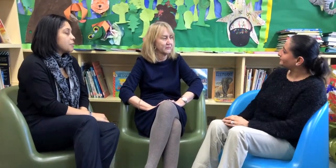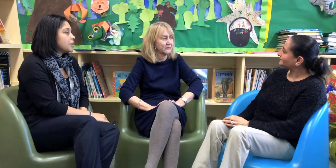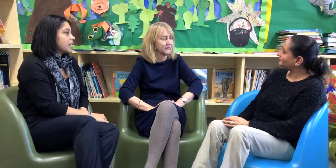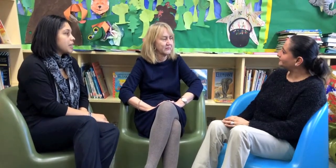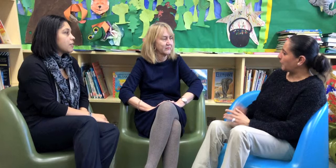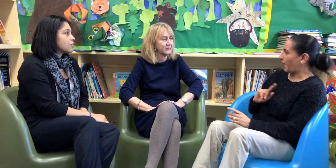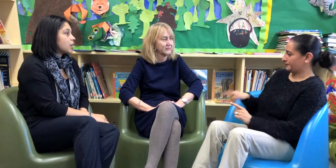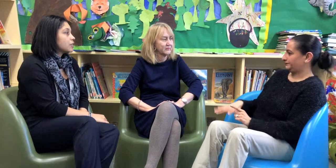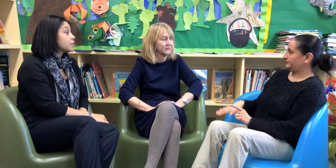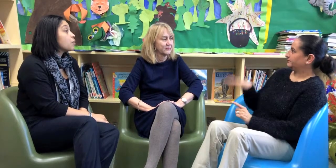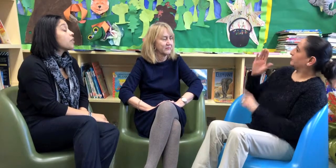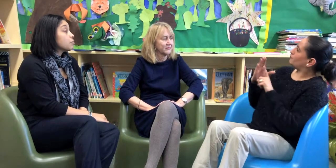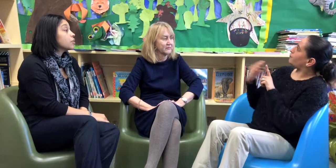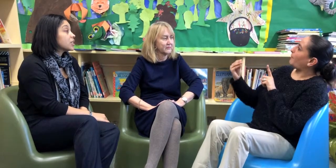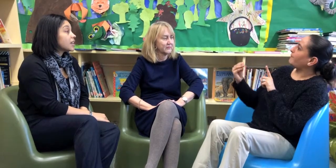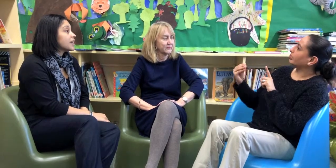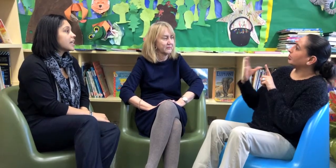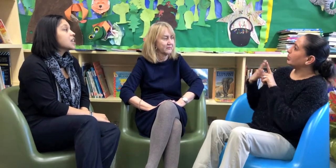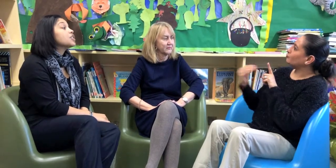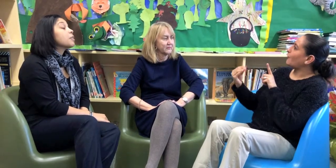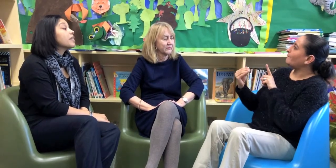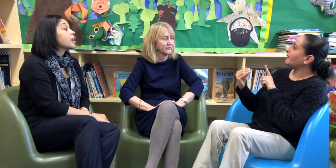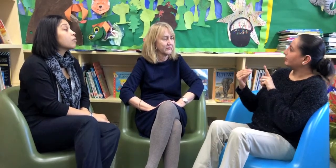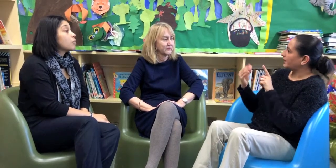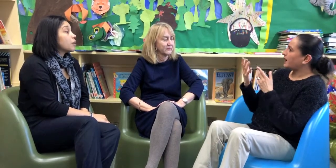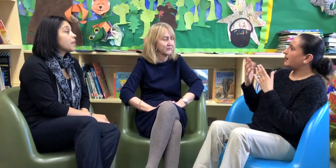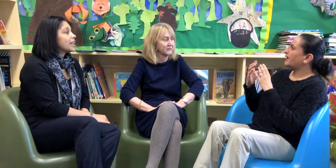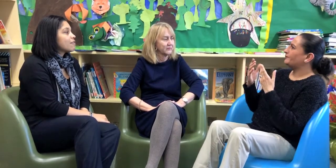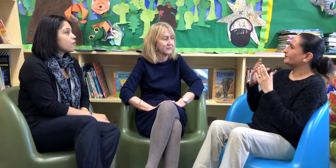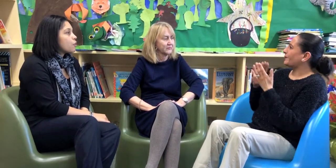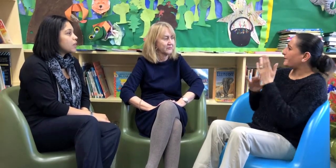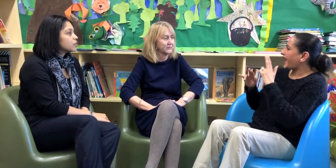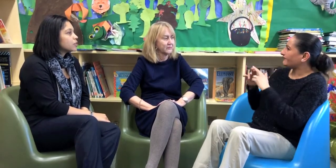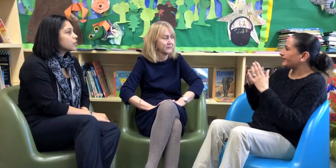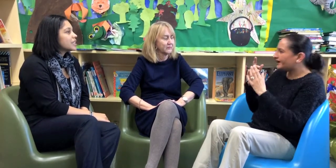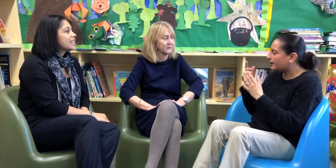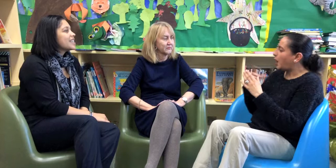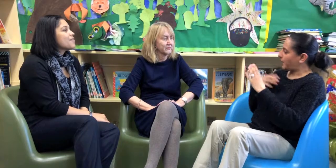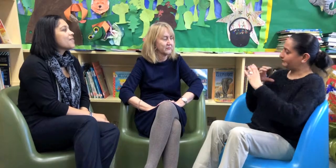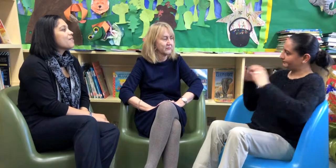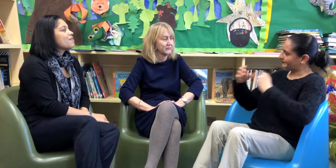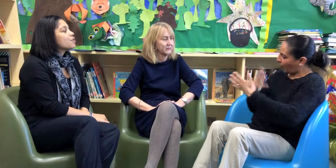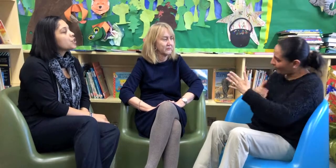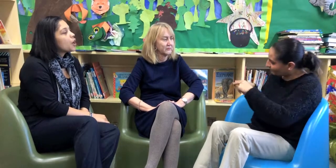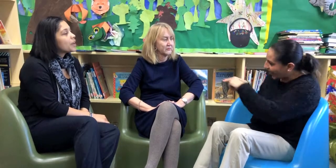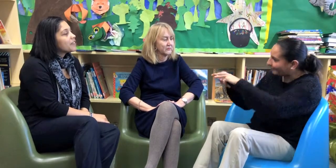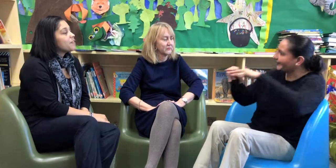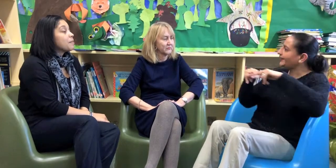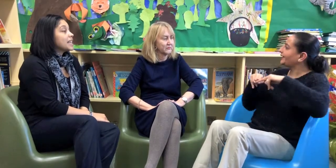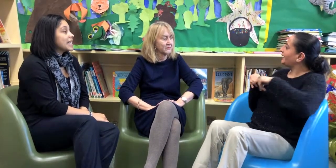communicate with their own child and the importance of it, so when they grow up they can have role on my daughters. So if the family can